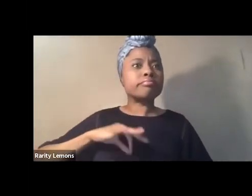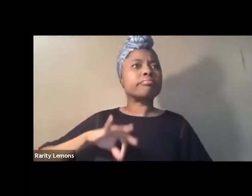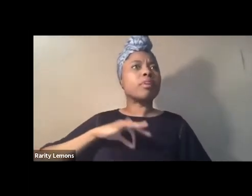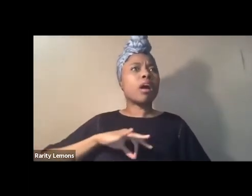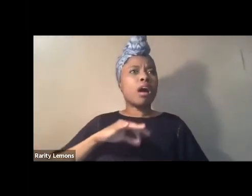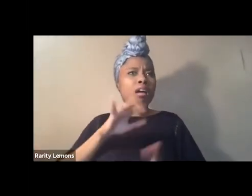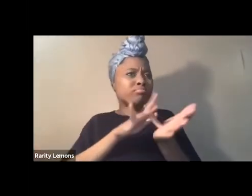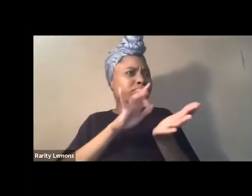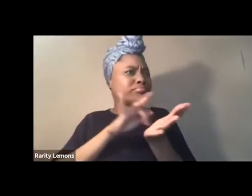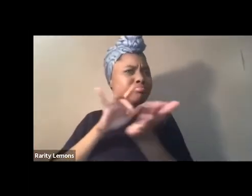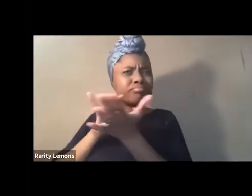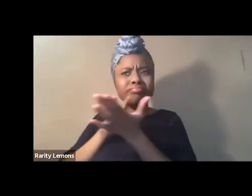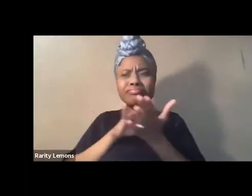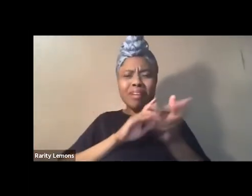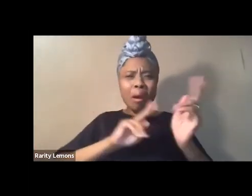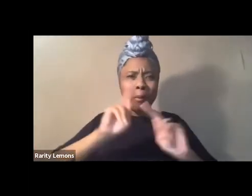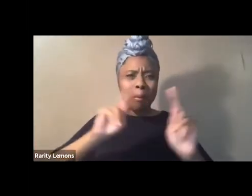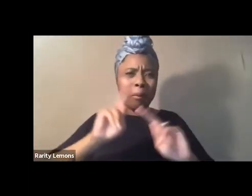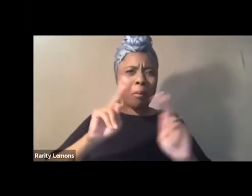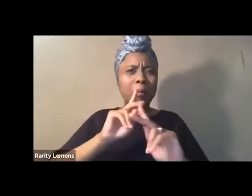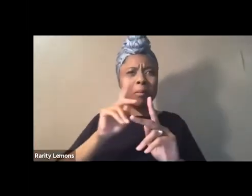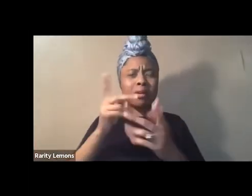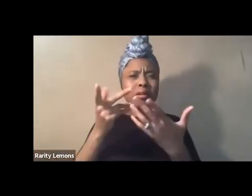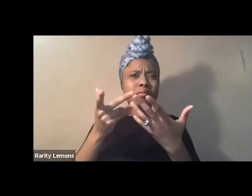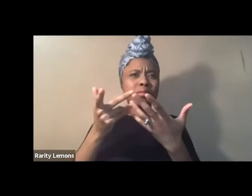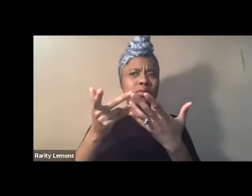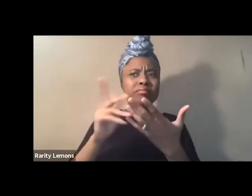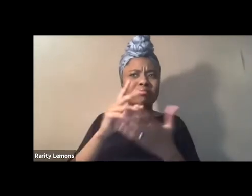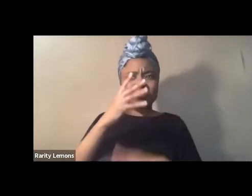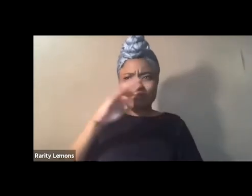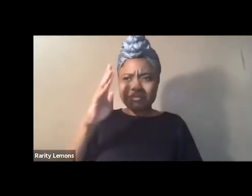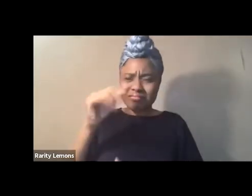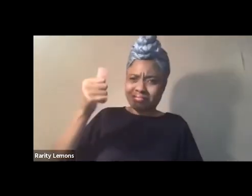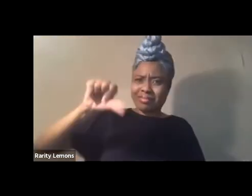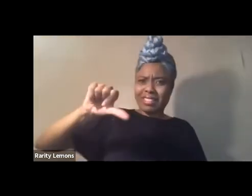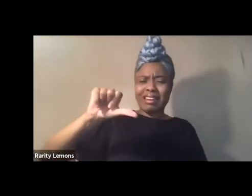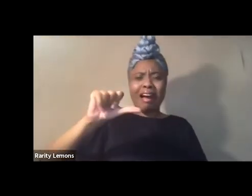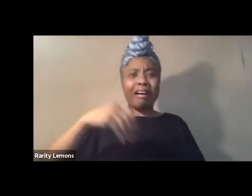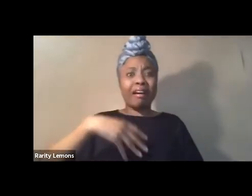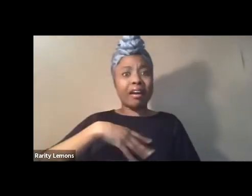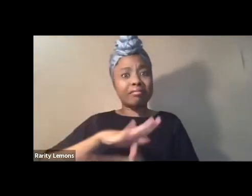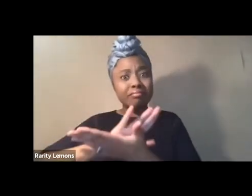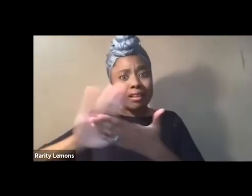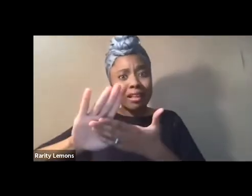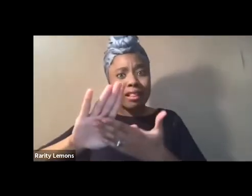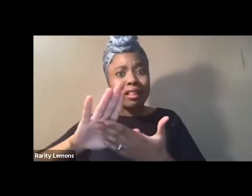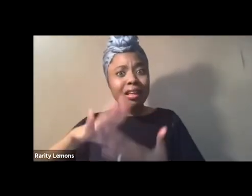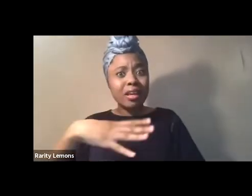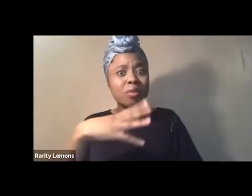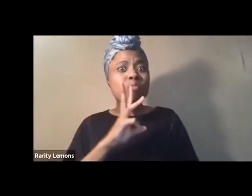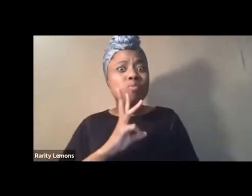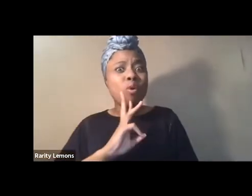function that clean water is not a human right that we don't question that very system